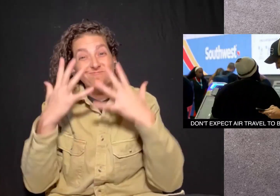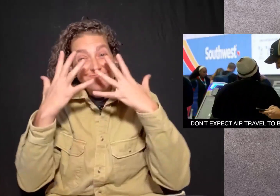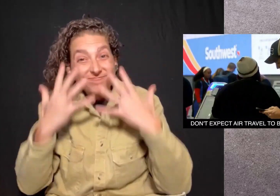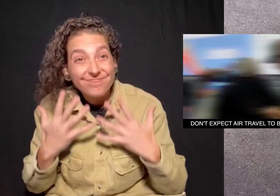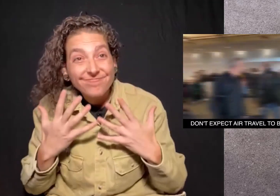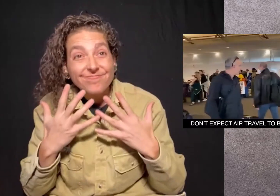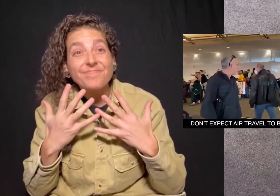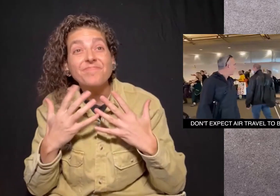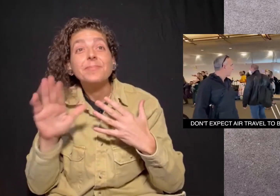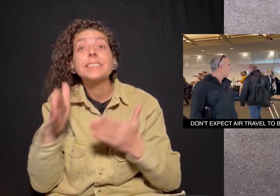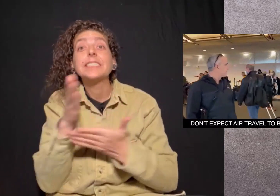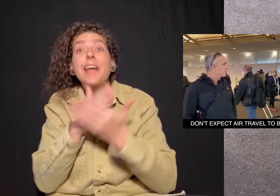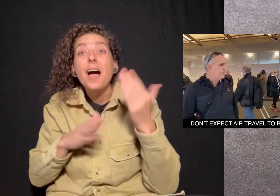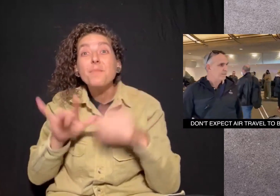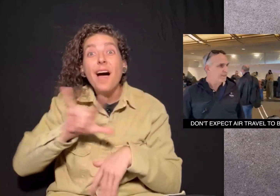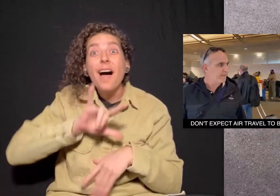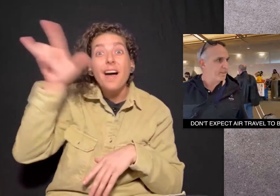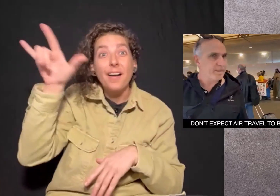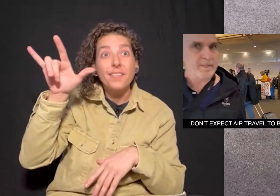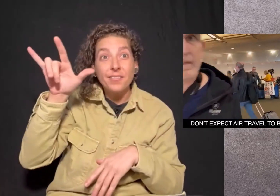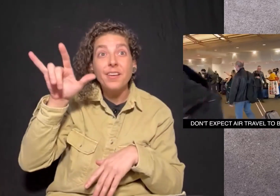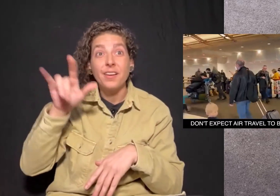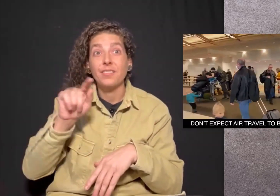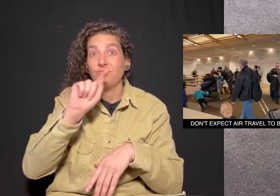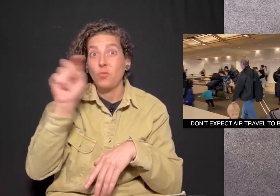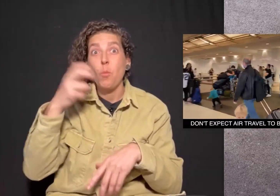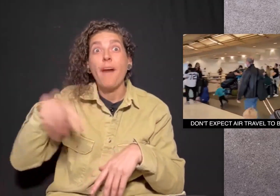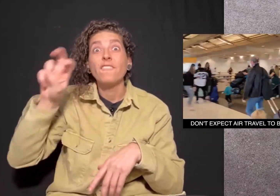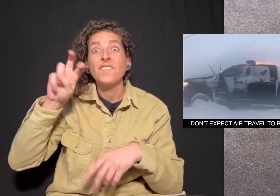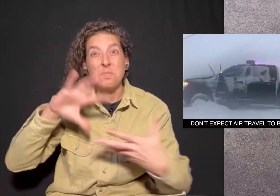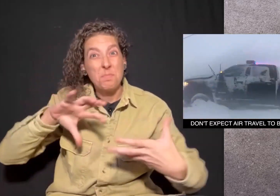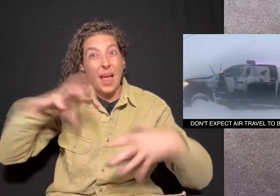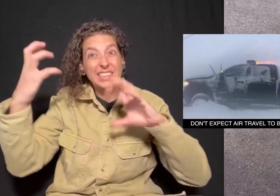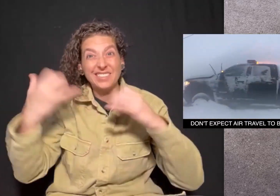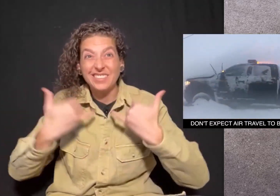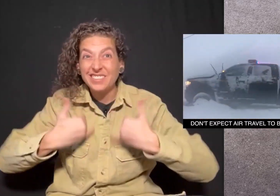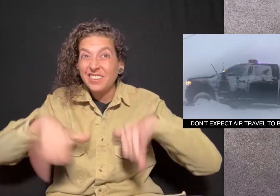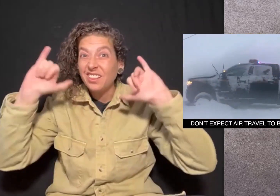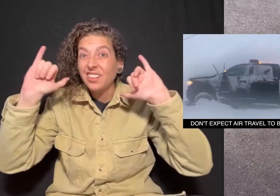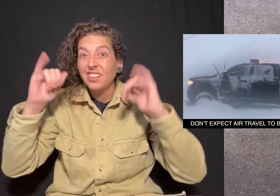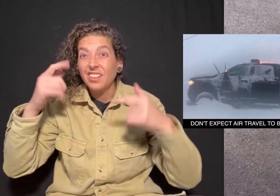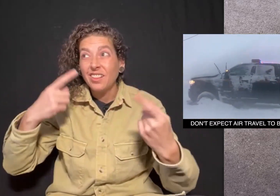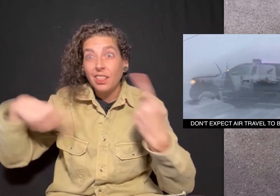Unfortunately, some of the air travel mess will be around again today.